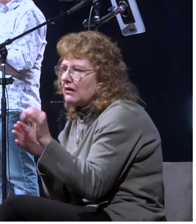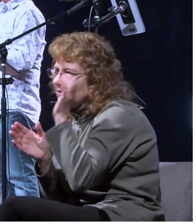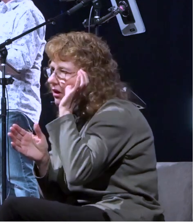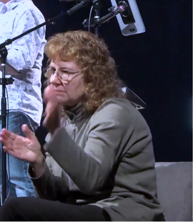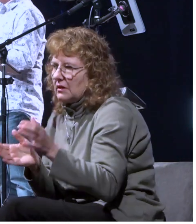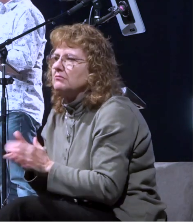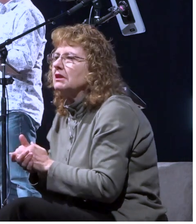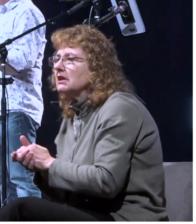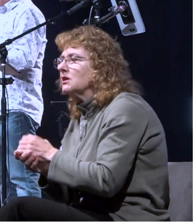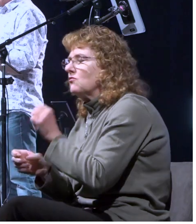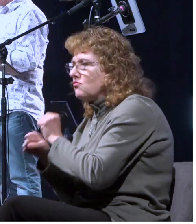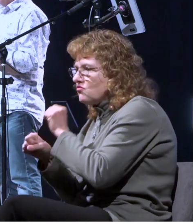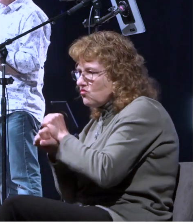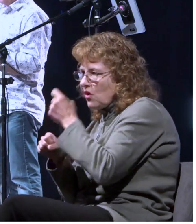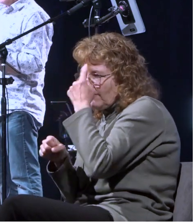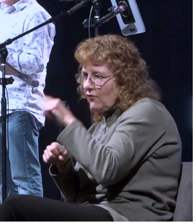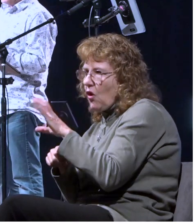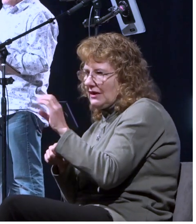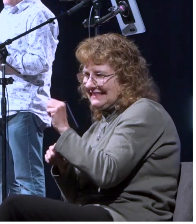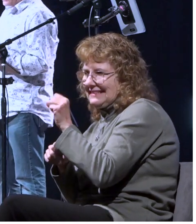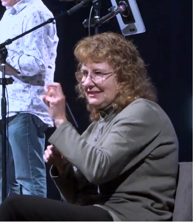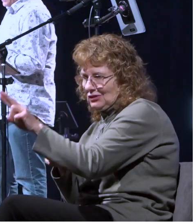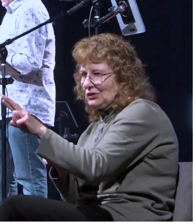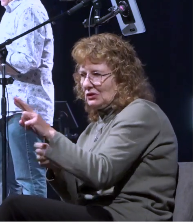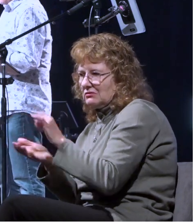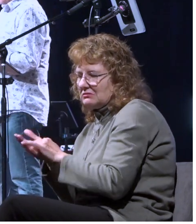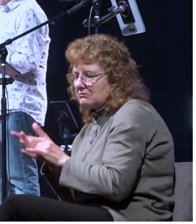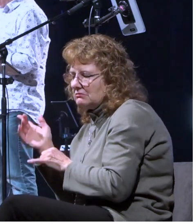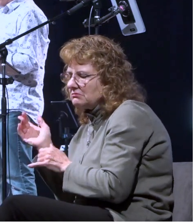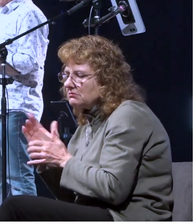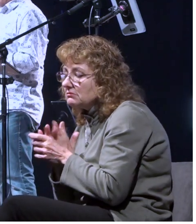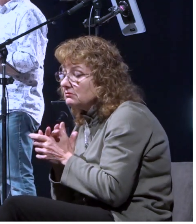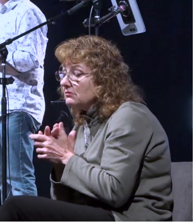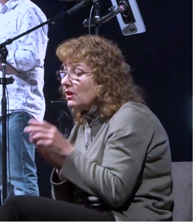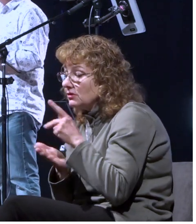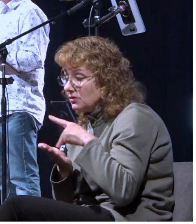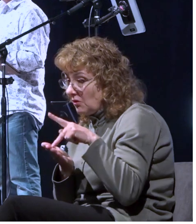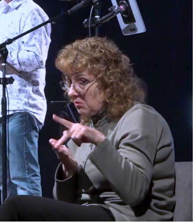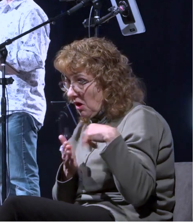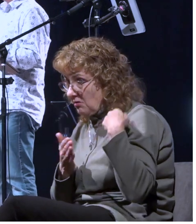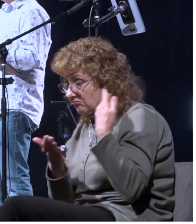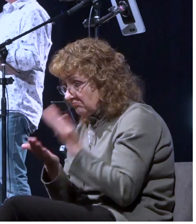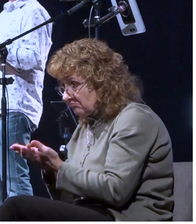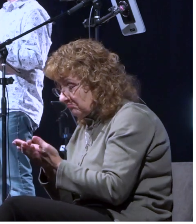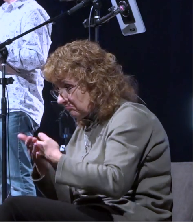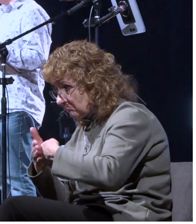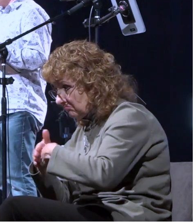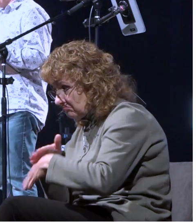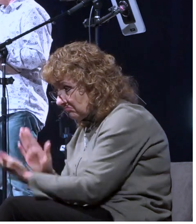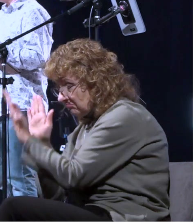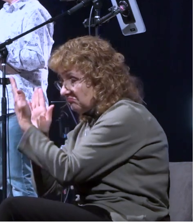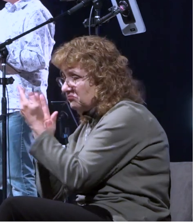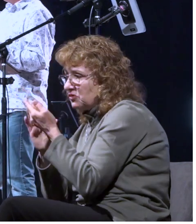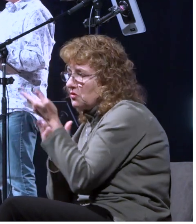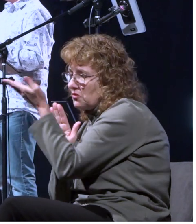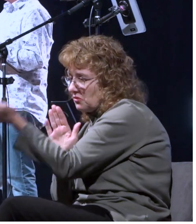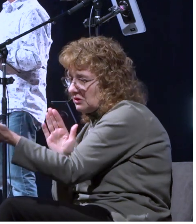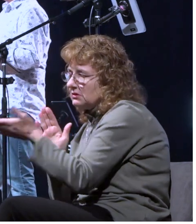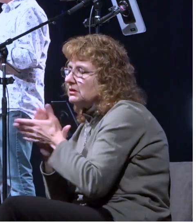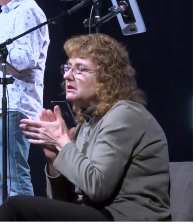worked for caesar exclusively and specifically and so paul's delivered to him why because he's appealed his case to caesar and